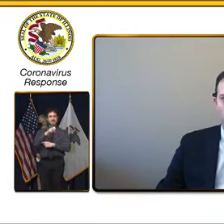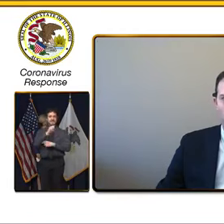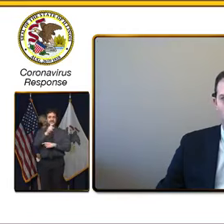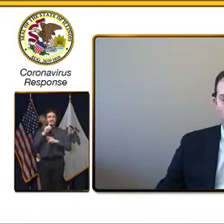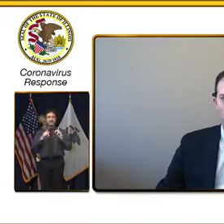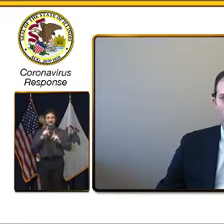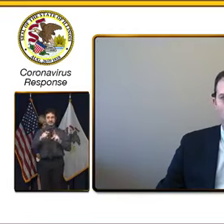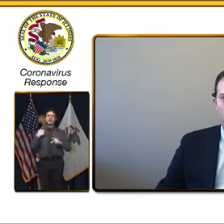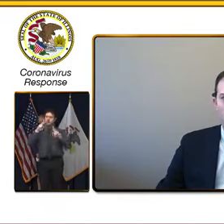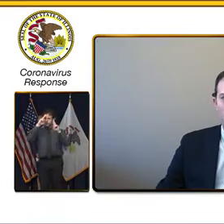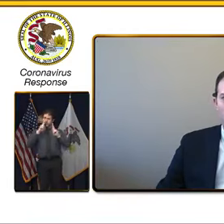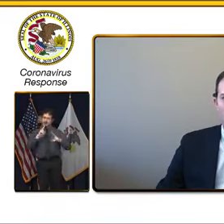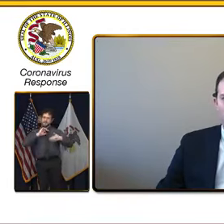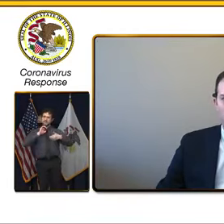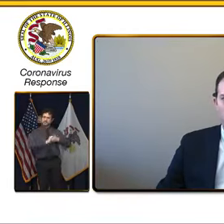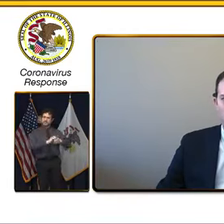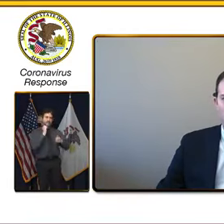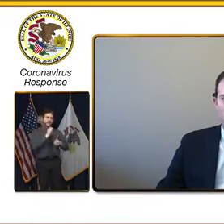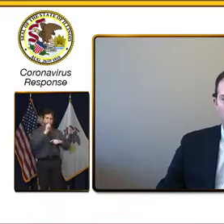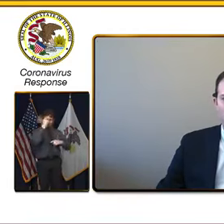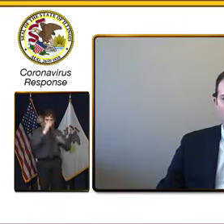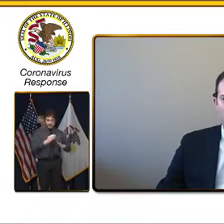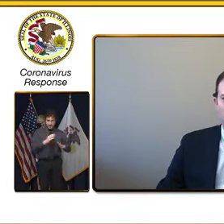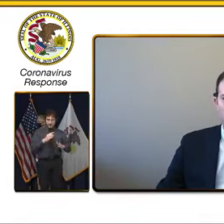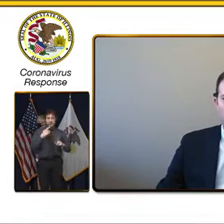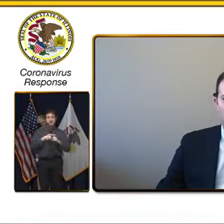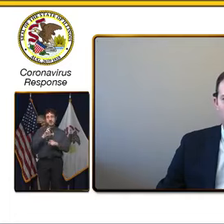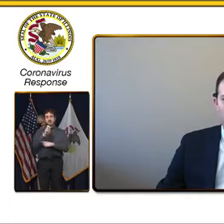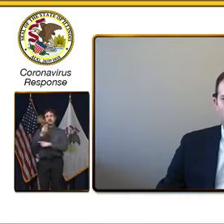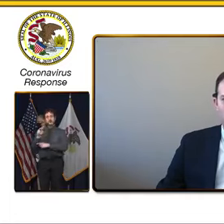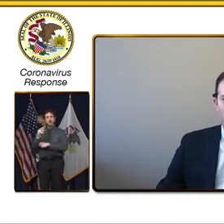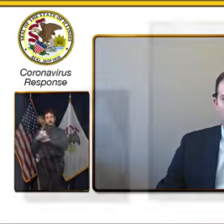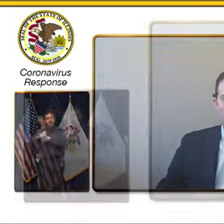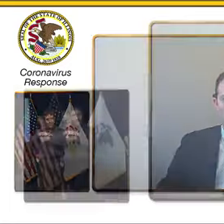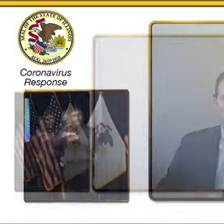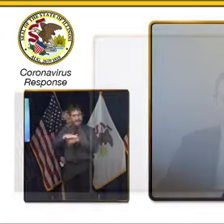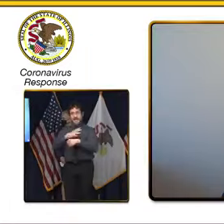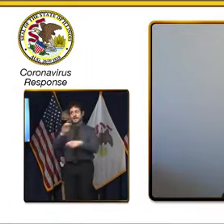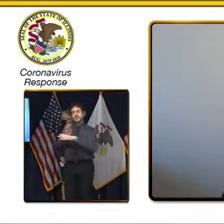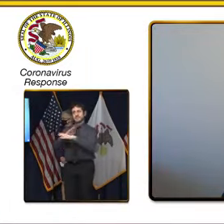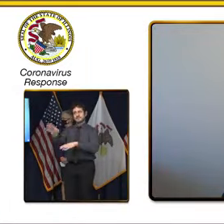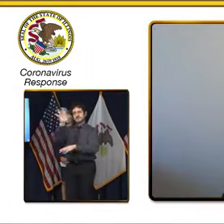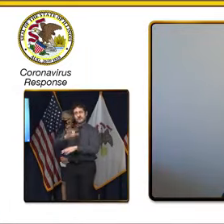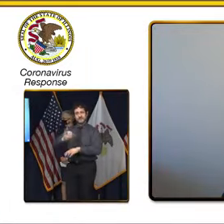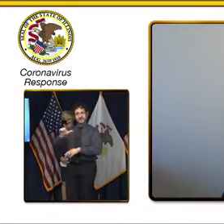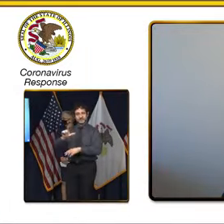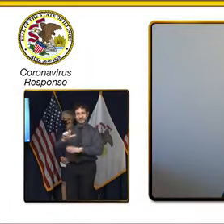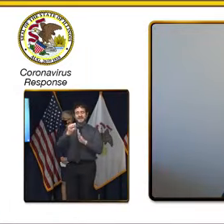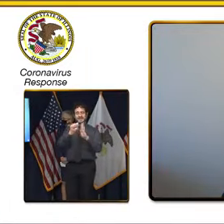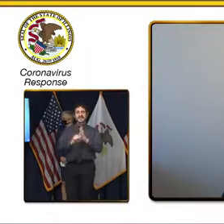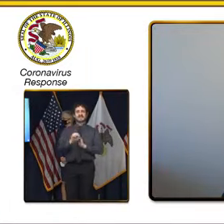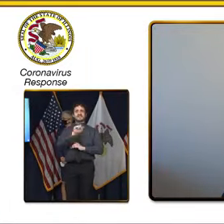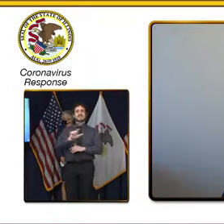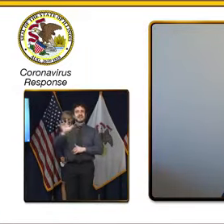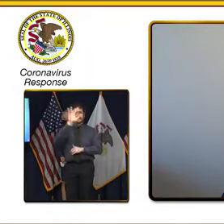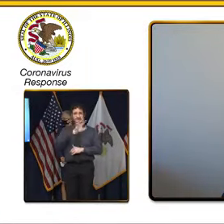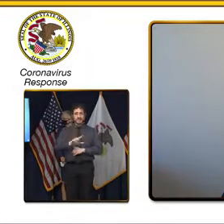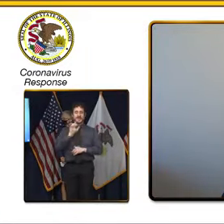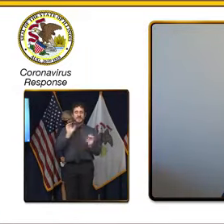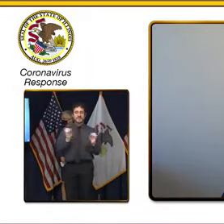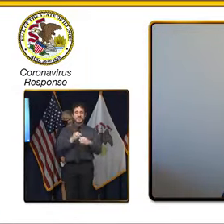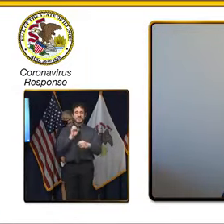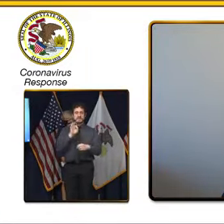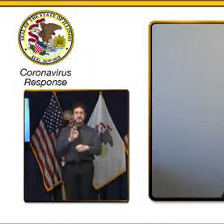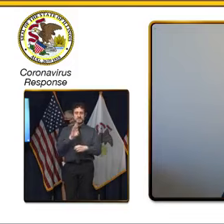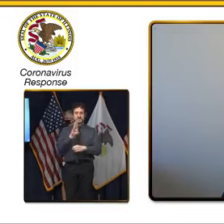with Governor Pritzker, Cook County, and businesses across Illinois. The State of Illinois and its Office of Broadband have been